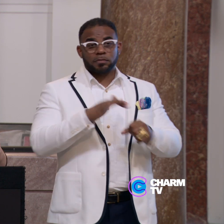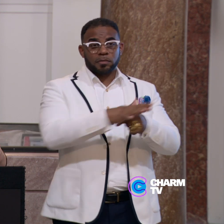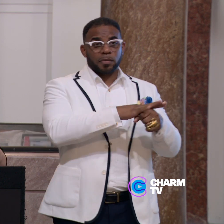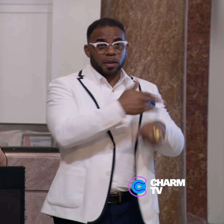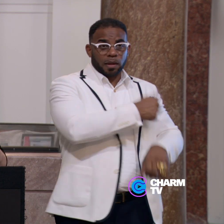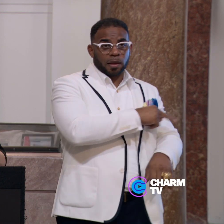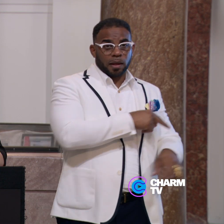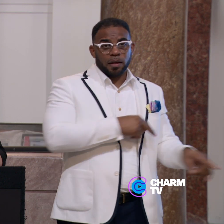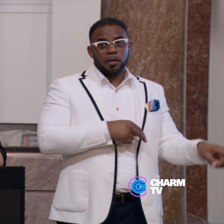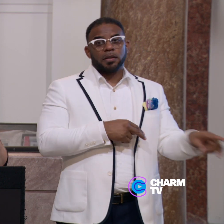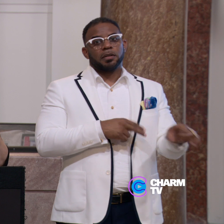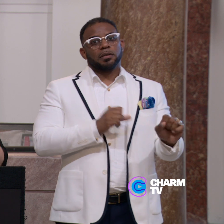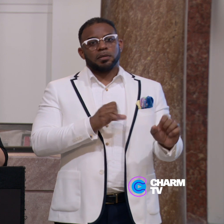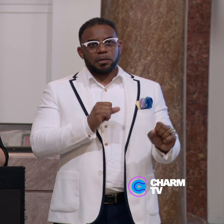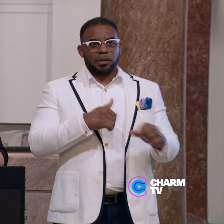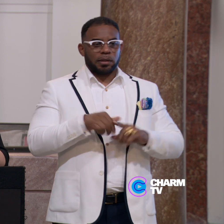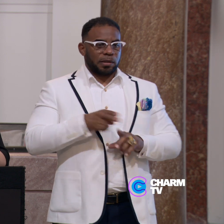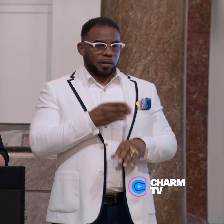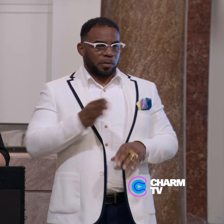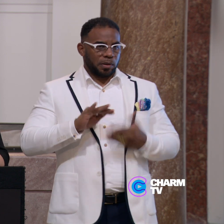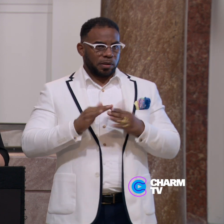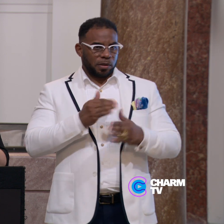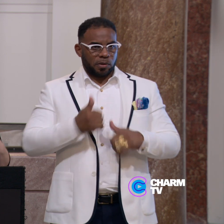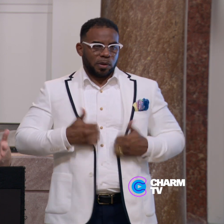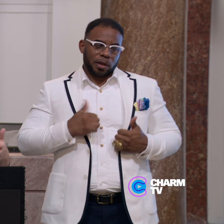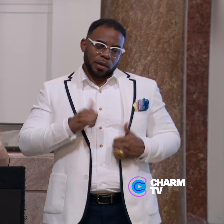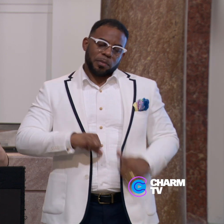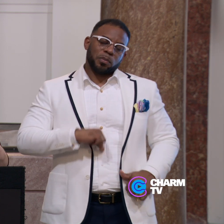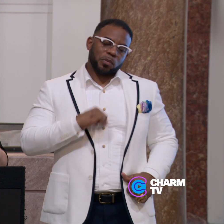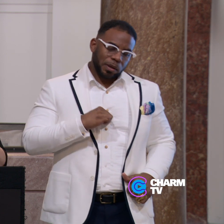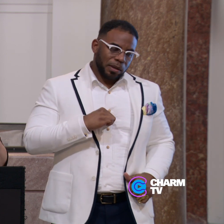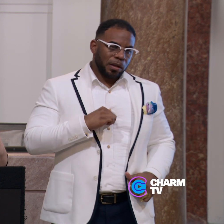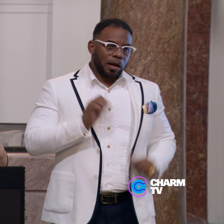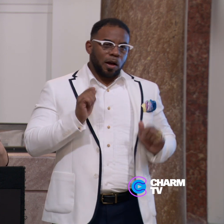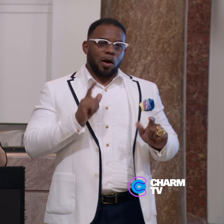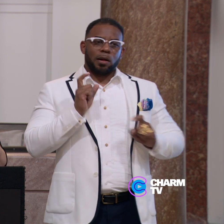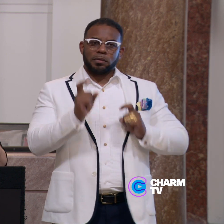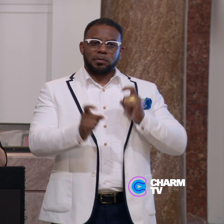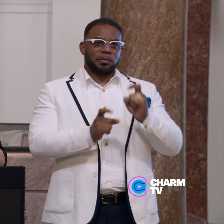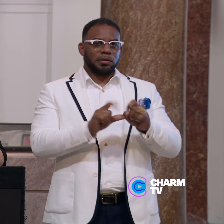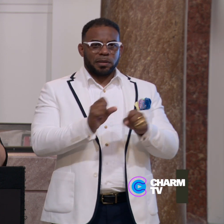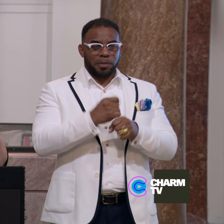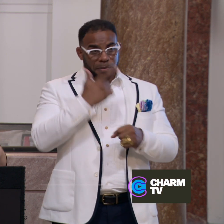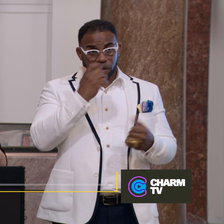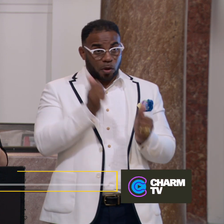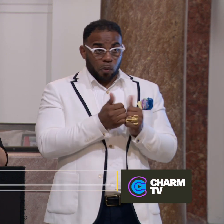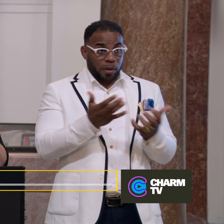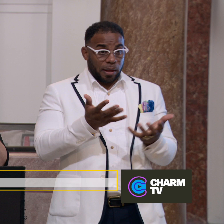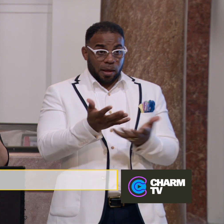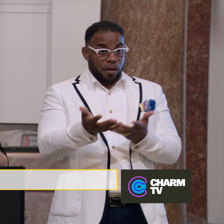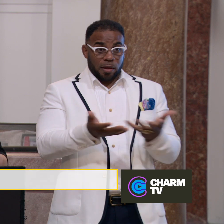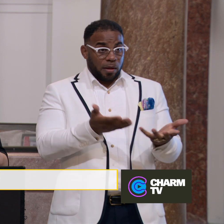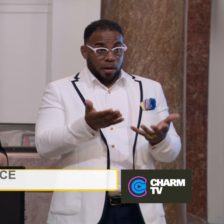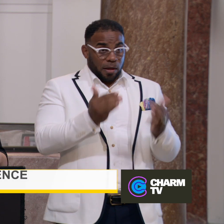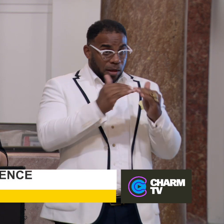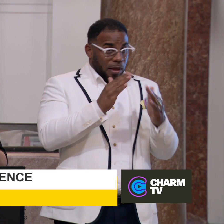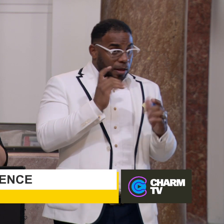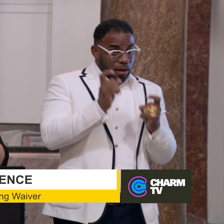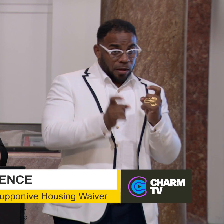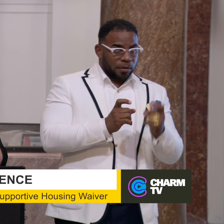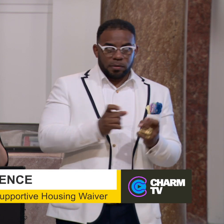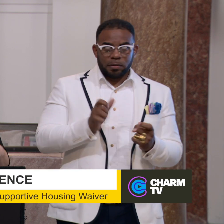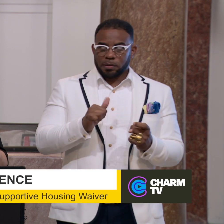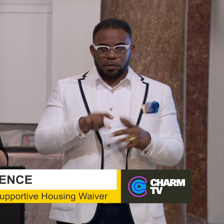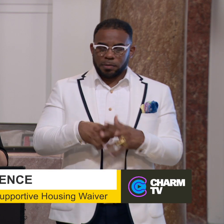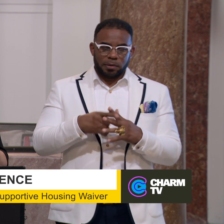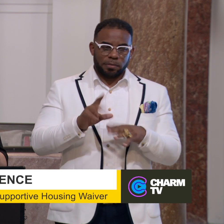local hospitals. As a Baltimore City resident, I'm really proud of all the contributions they made because without that hospital contribution,